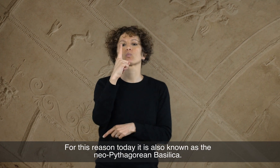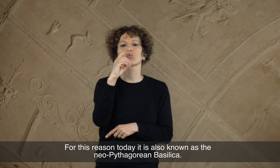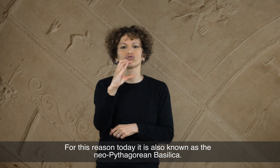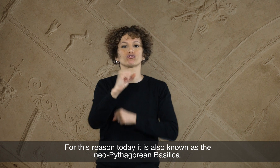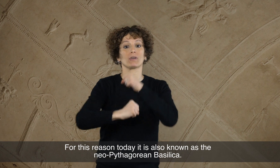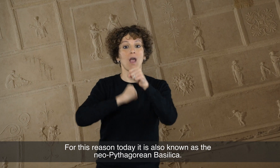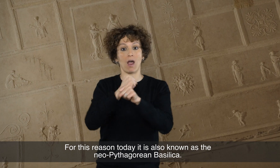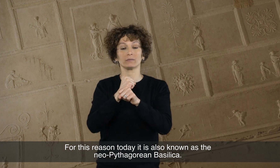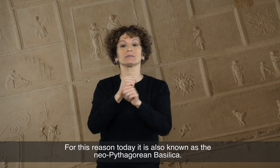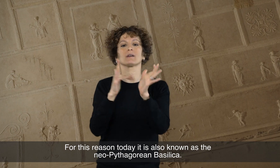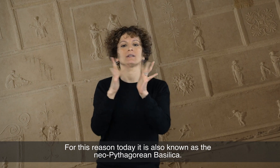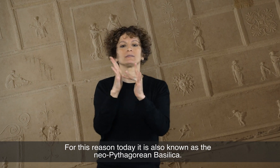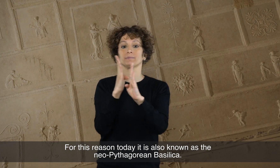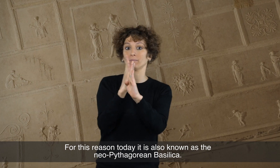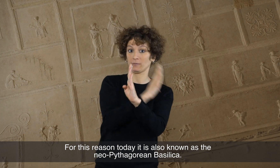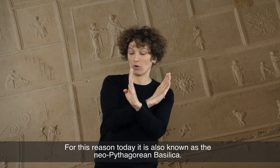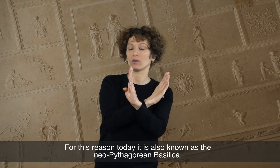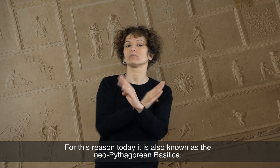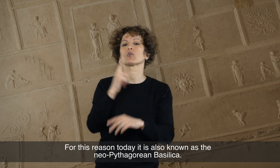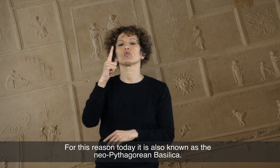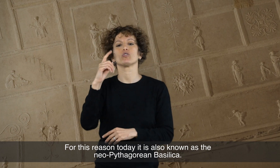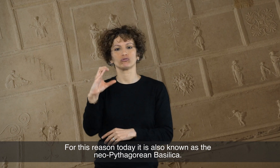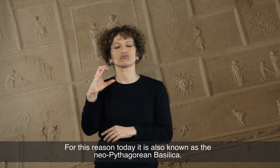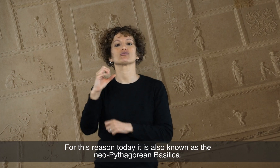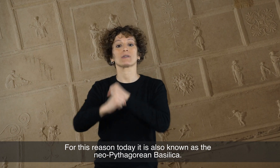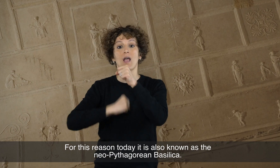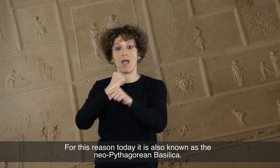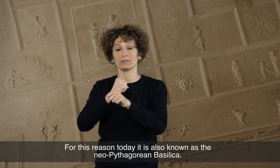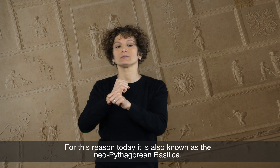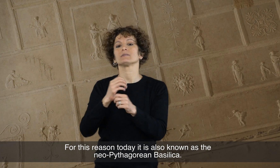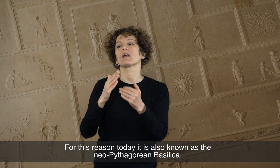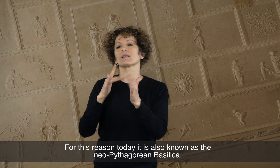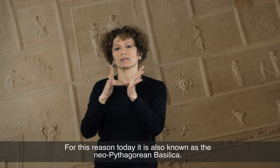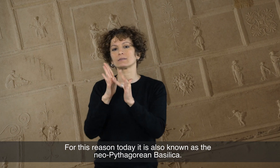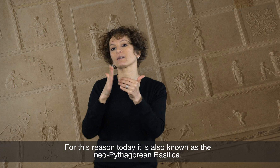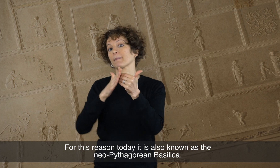reason today, it is also known as the Neo-Pythagorean basilica.